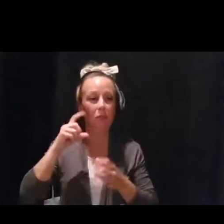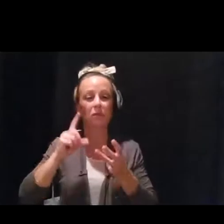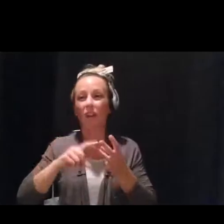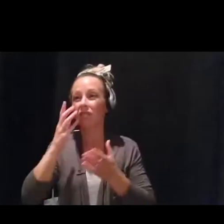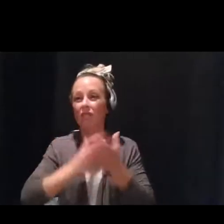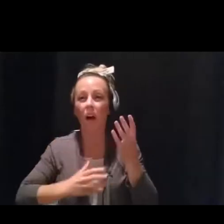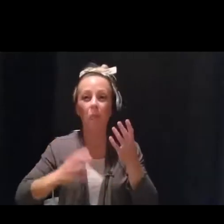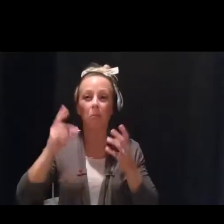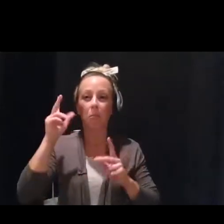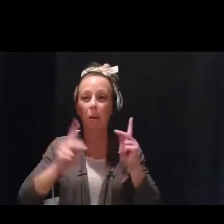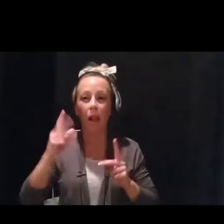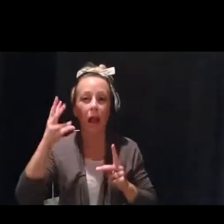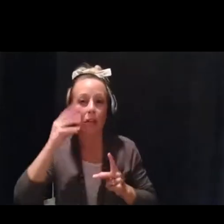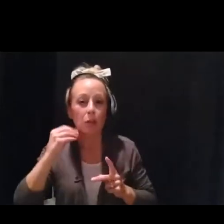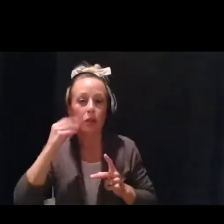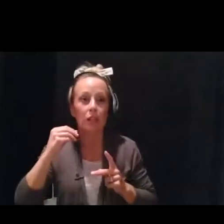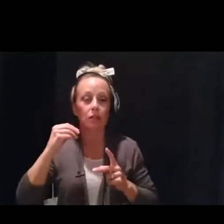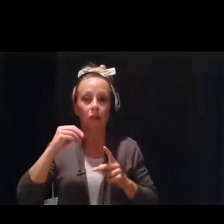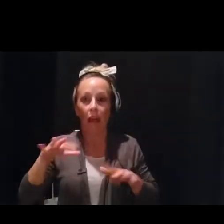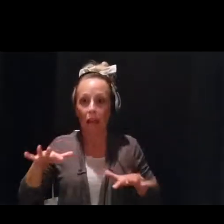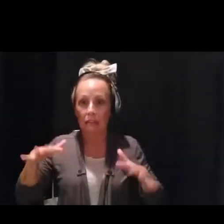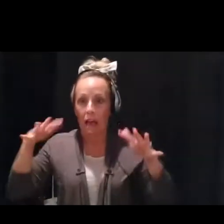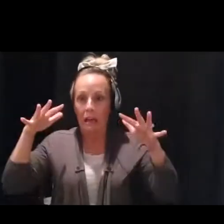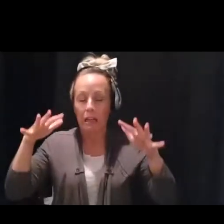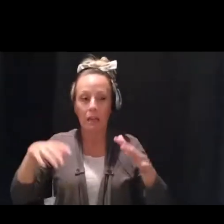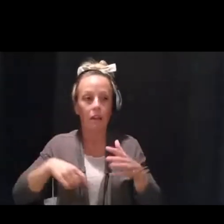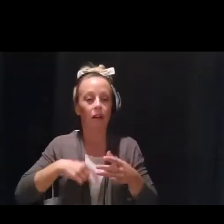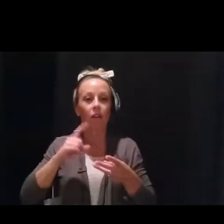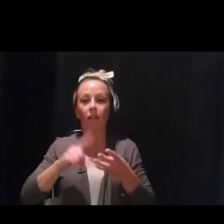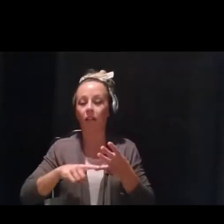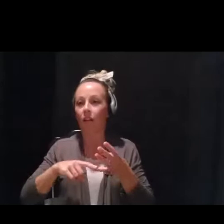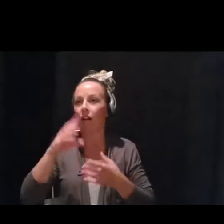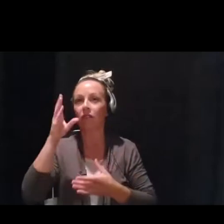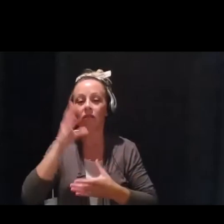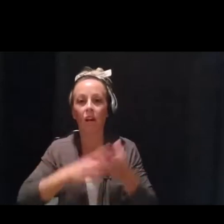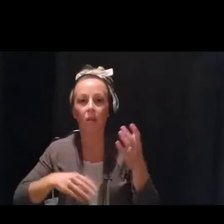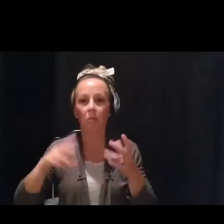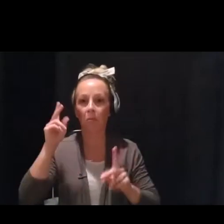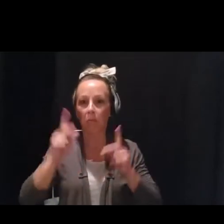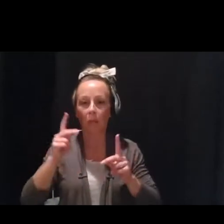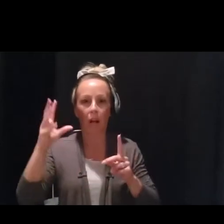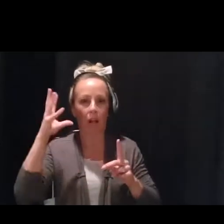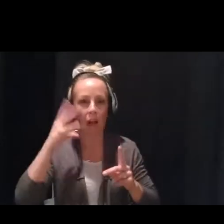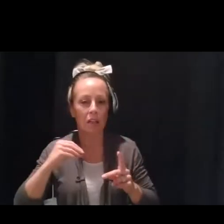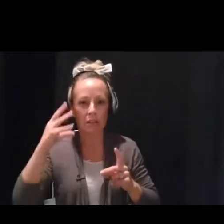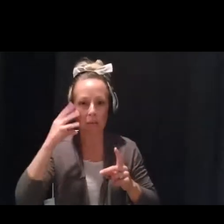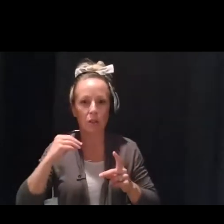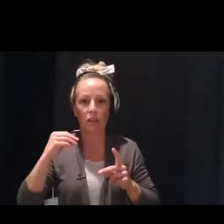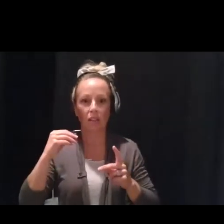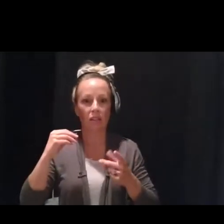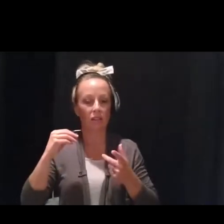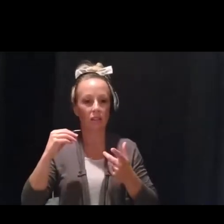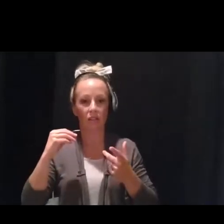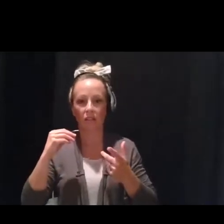increased anxiety, that feeling of being very emotionally isolated from others, maybe even some